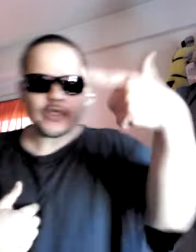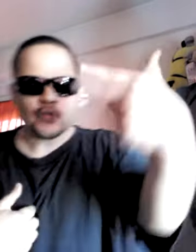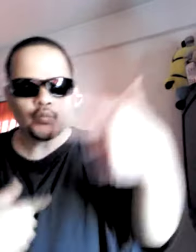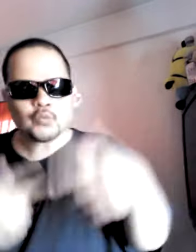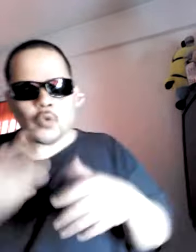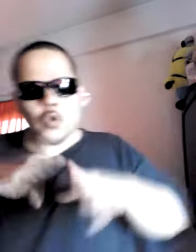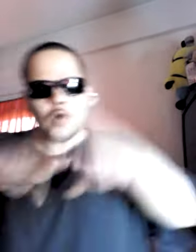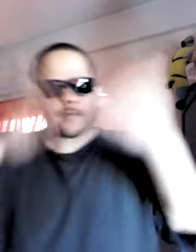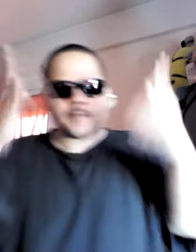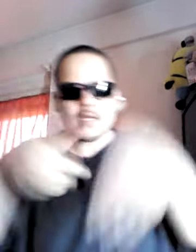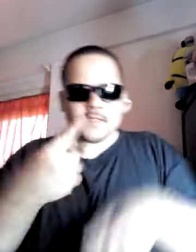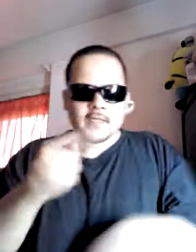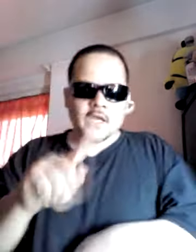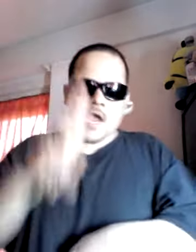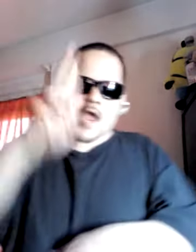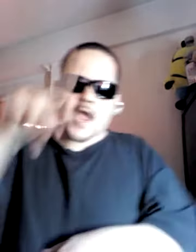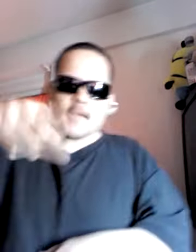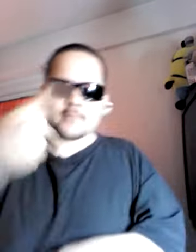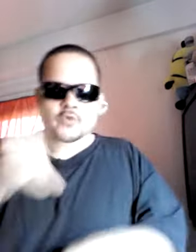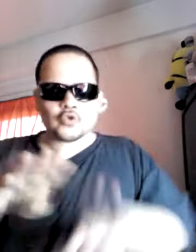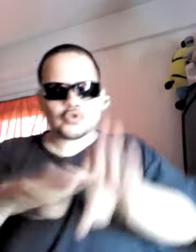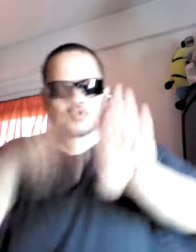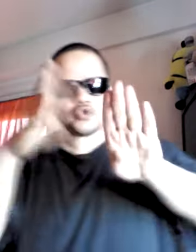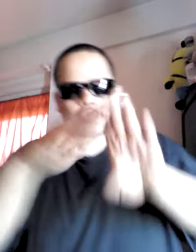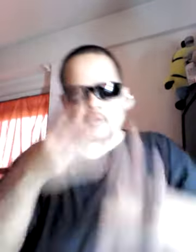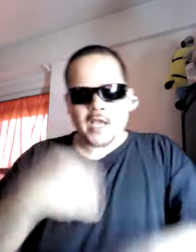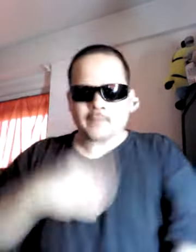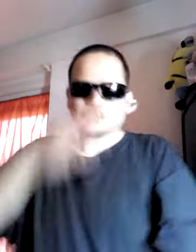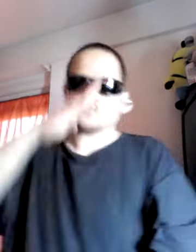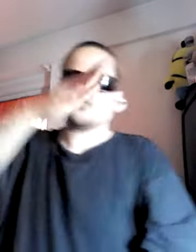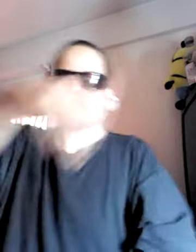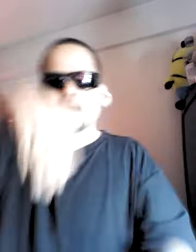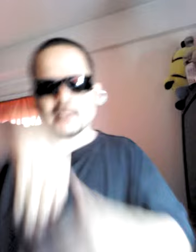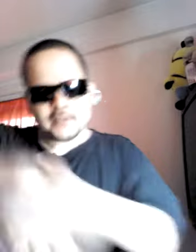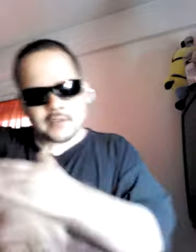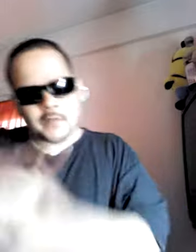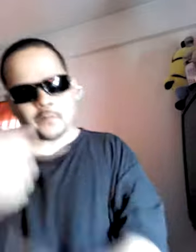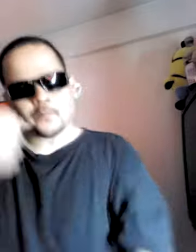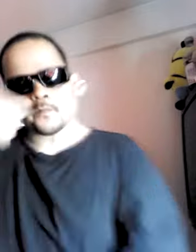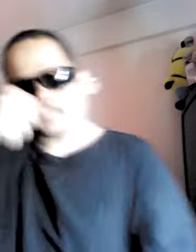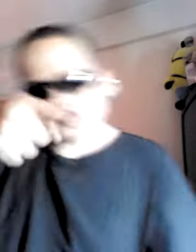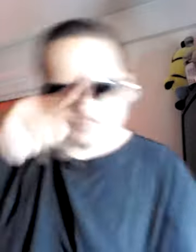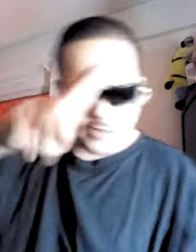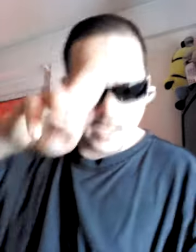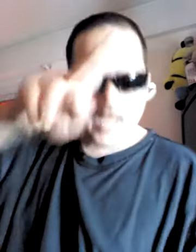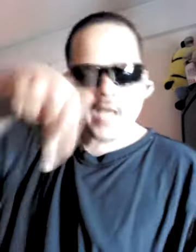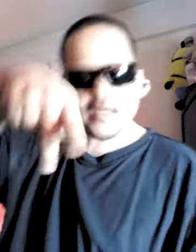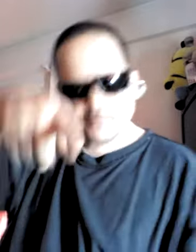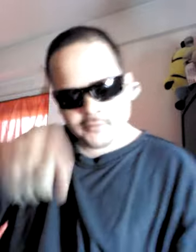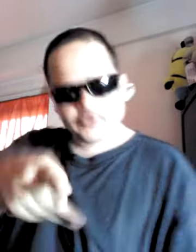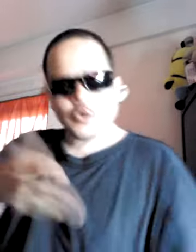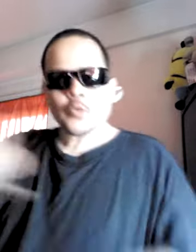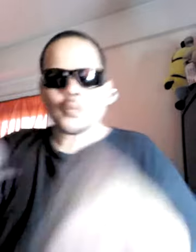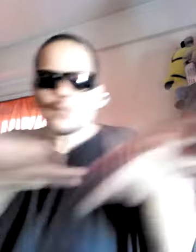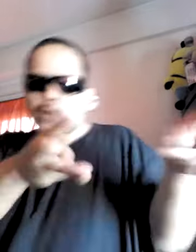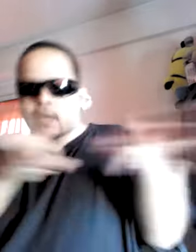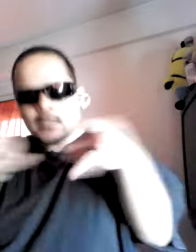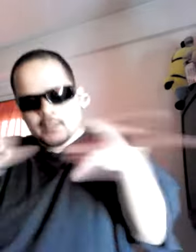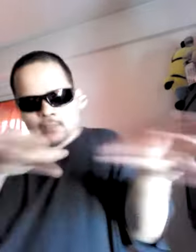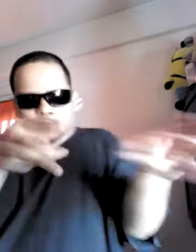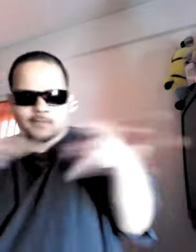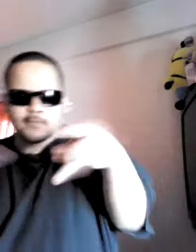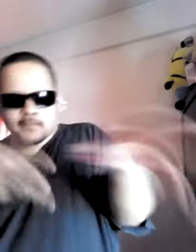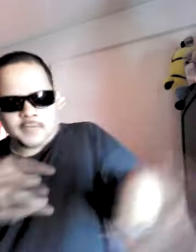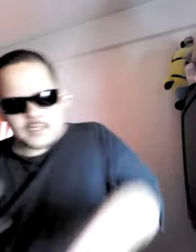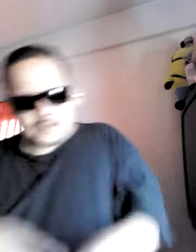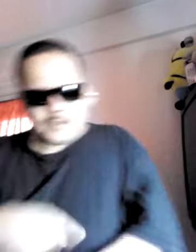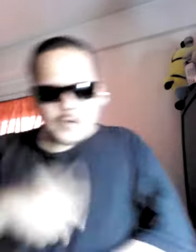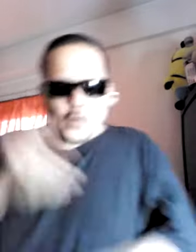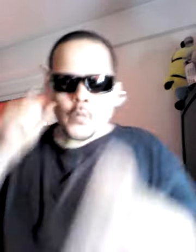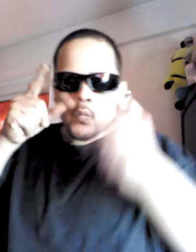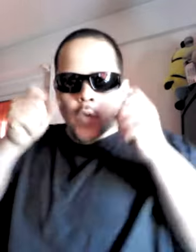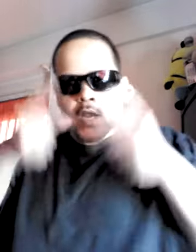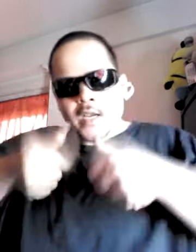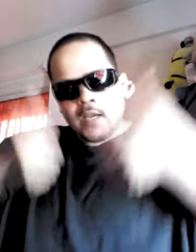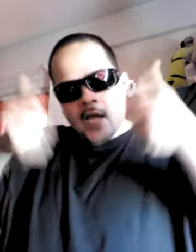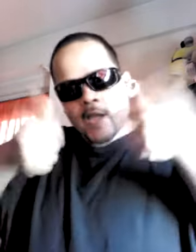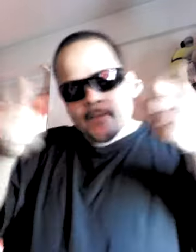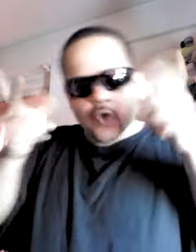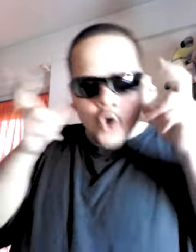and I fell straight in Passed up for a second cause I lost my win Woke up to hit the motherfuckin' breathe